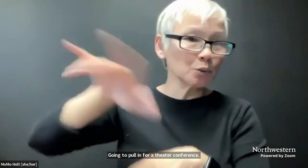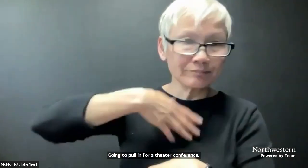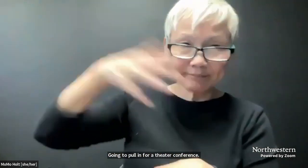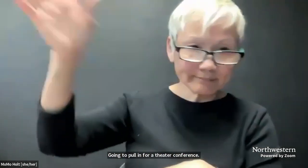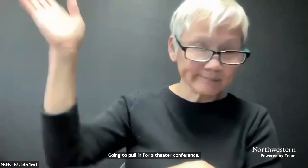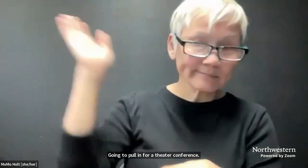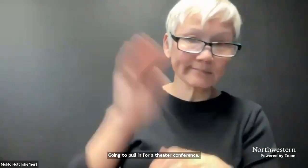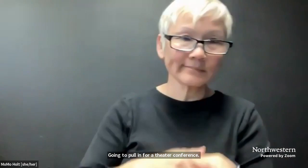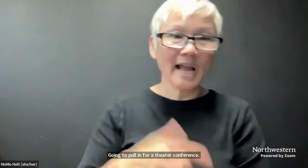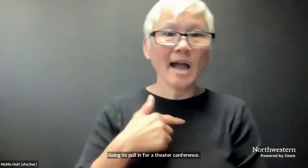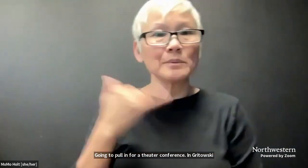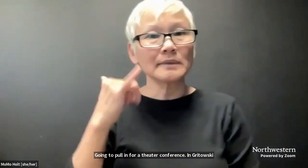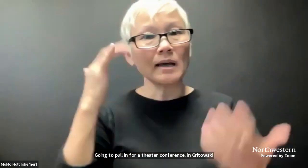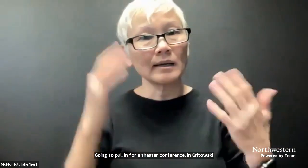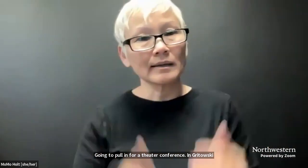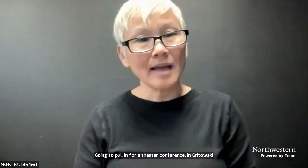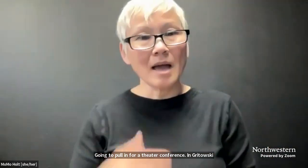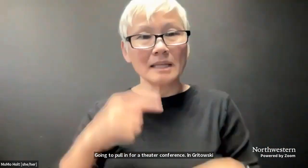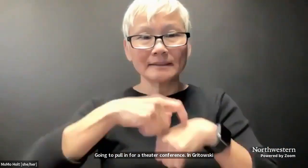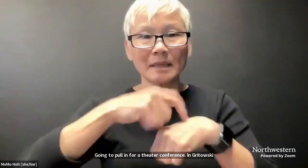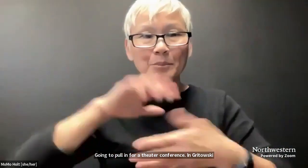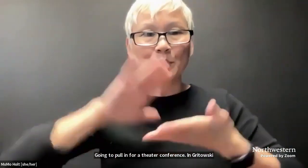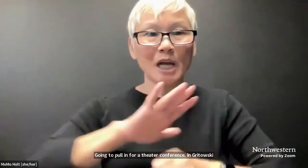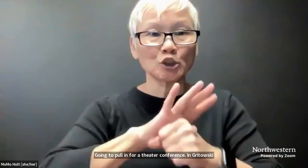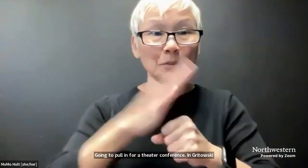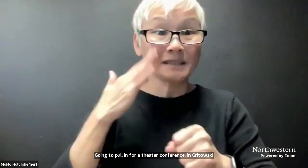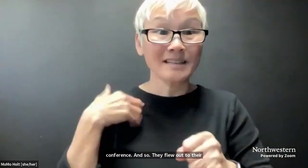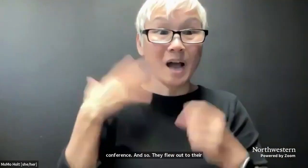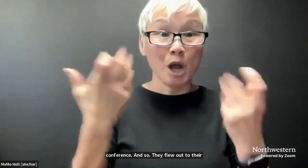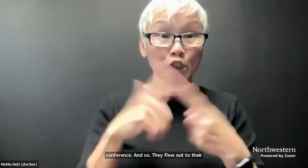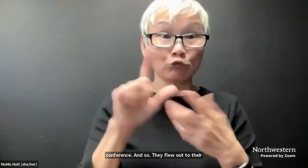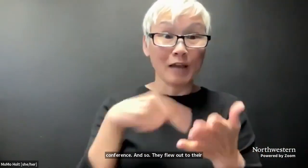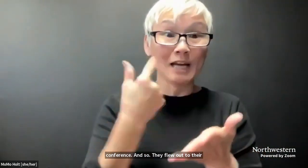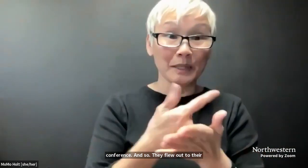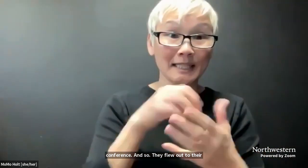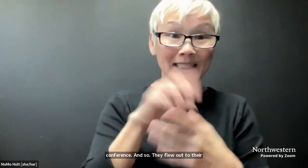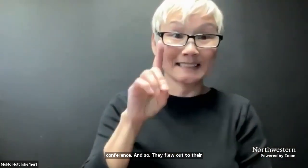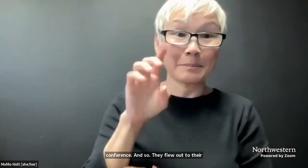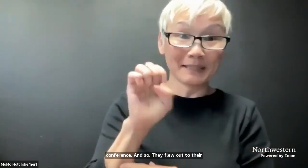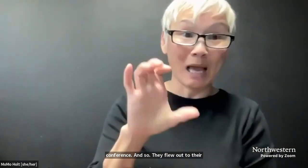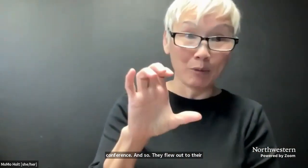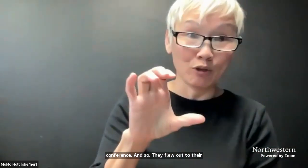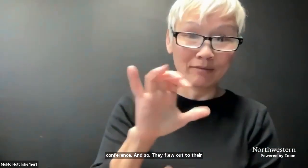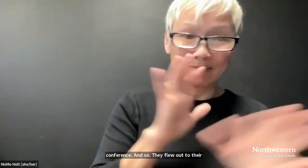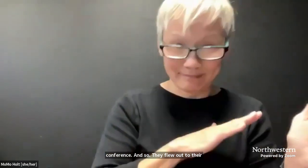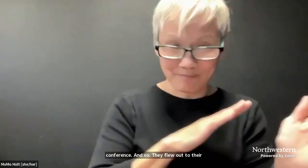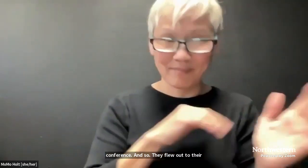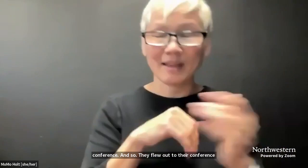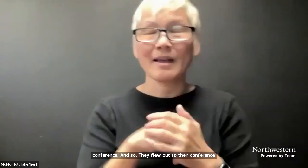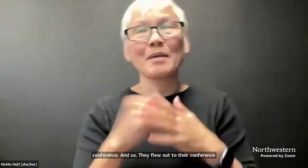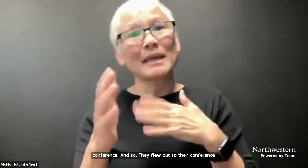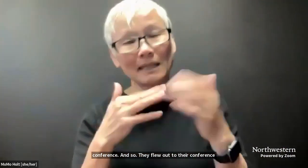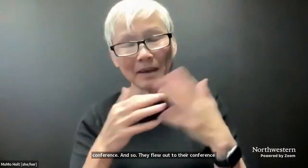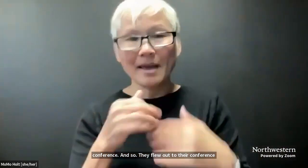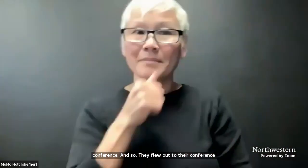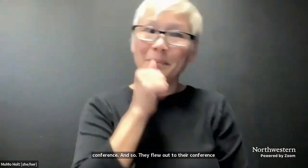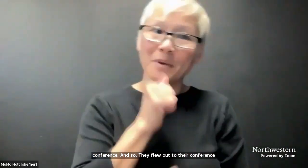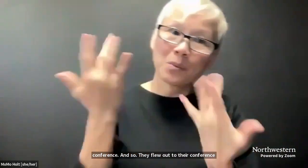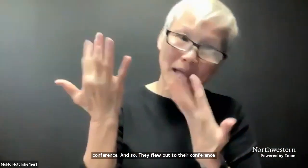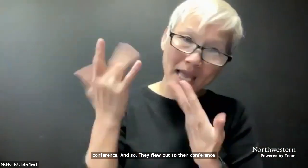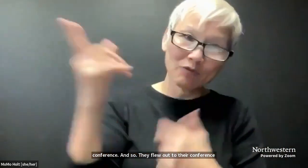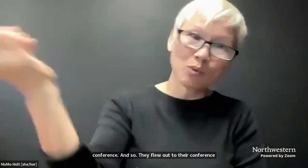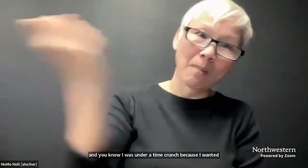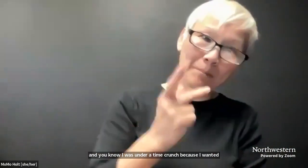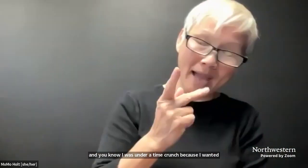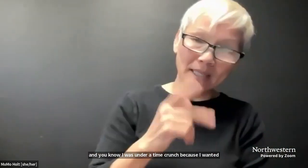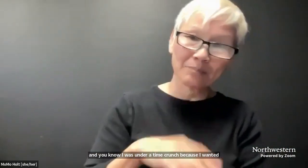And so they flew out to their conference and, you know, I was under a time crunch because I wanted to graduate in December,